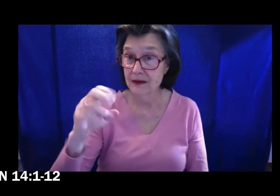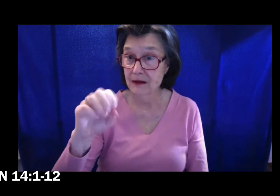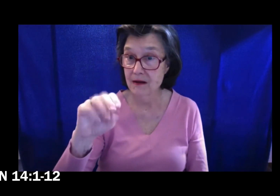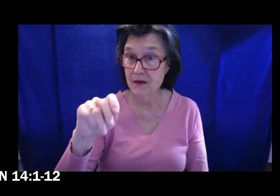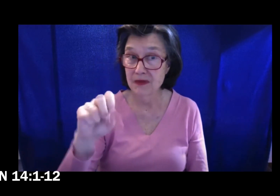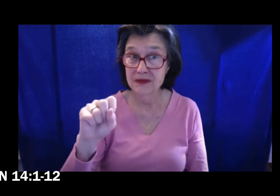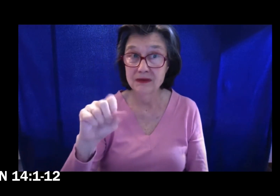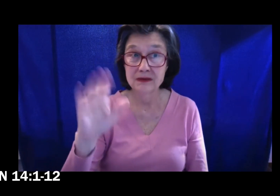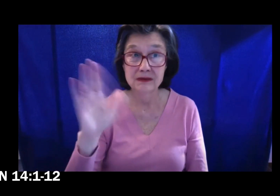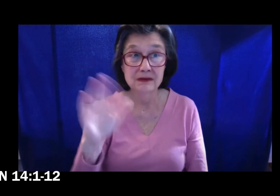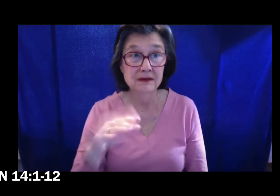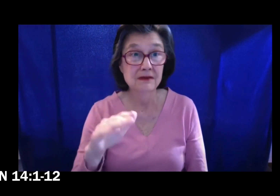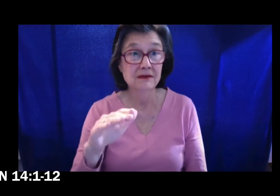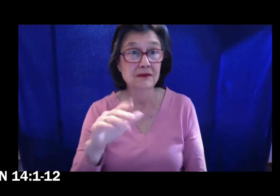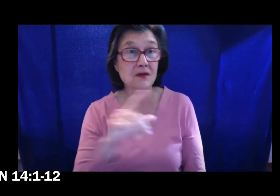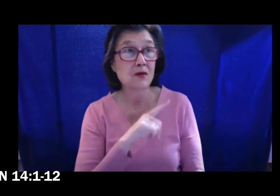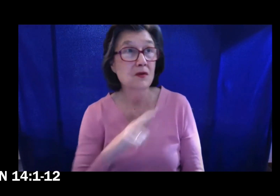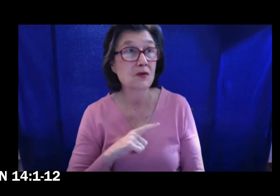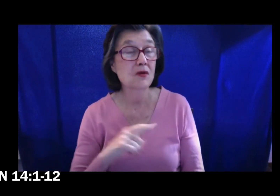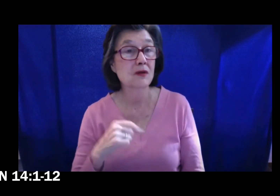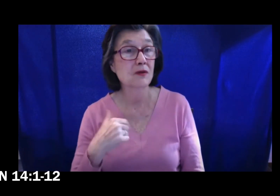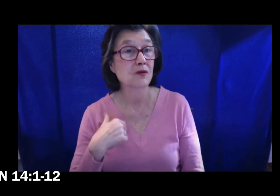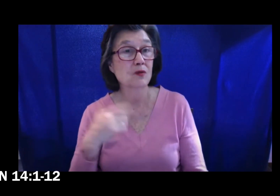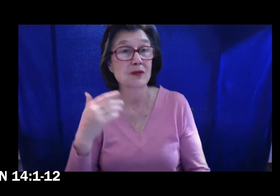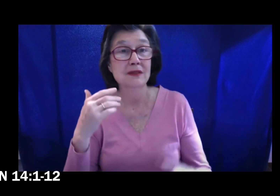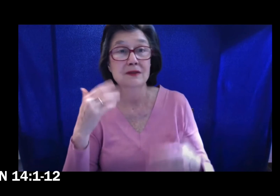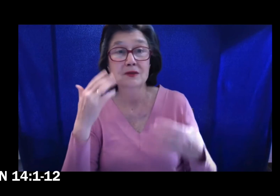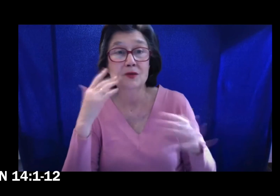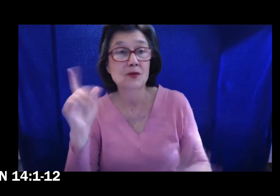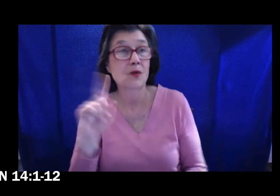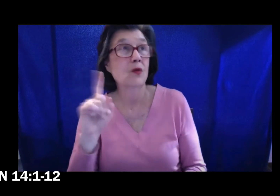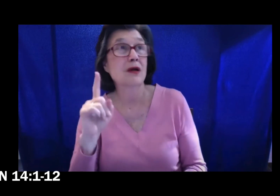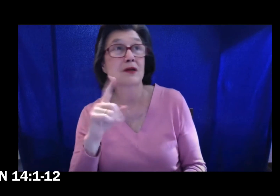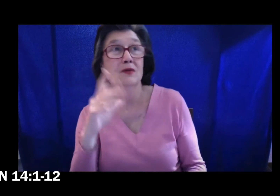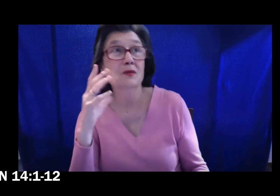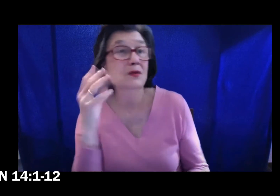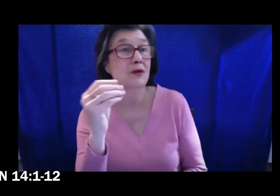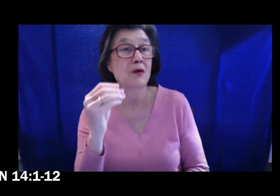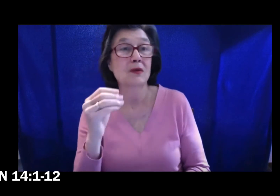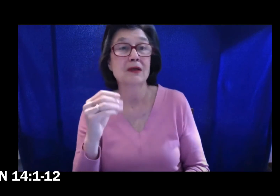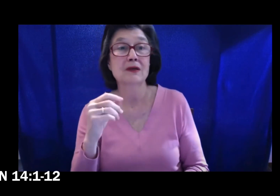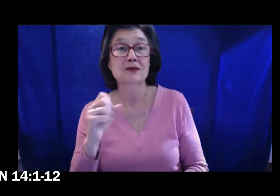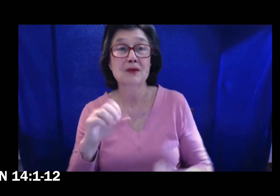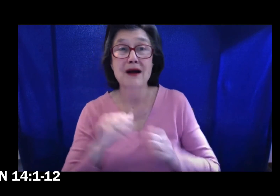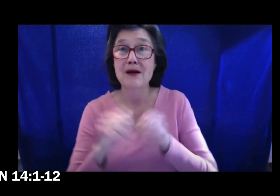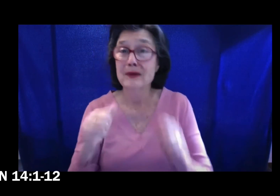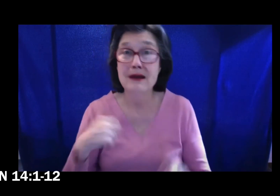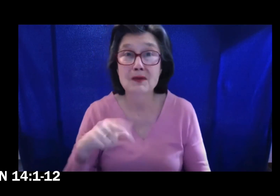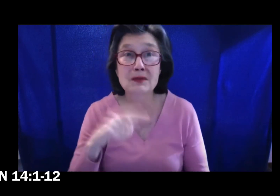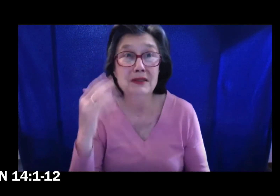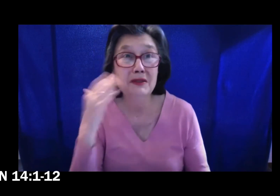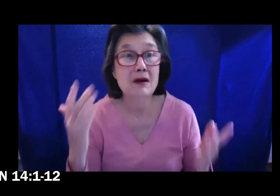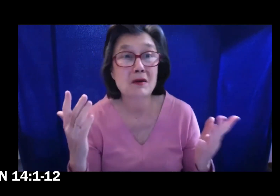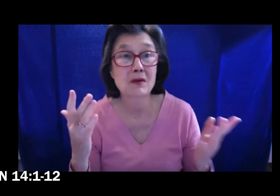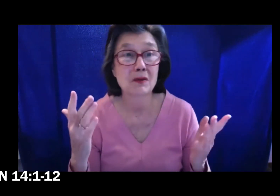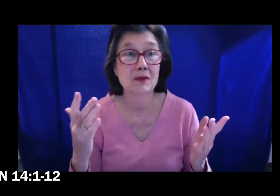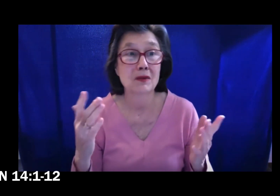Thomas said to him, Master, we do not know where you are going. How can we know the way?